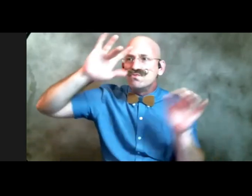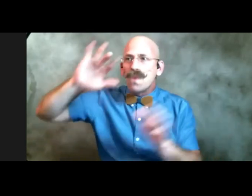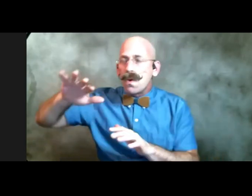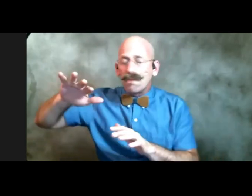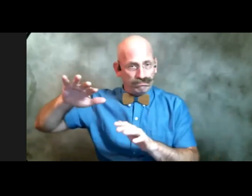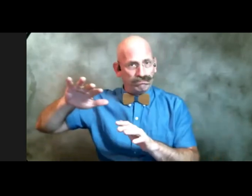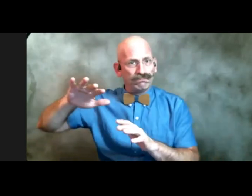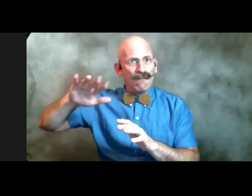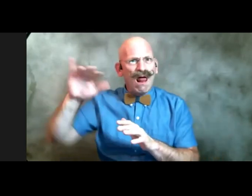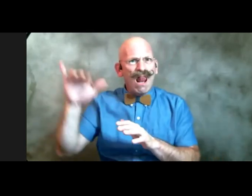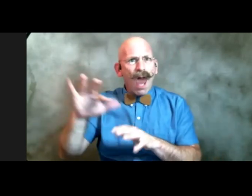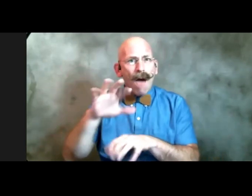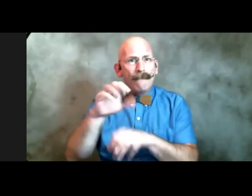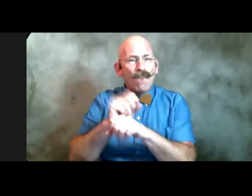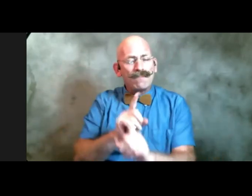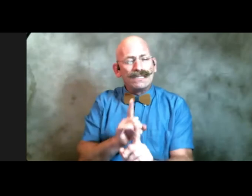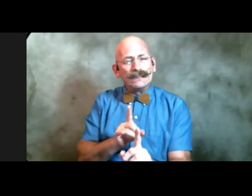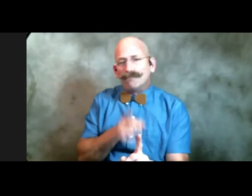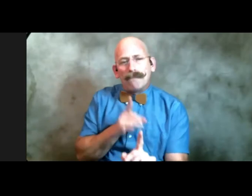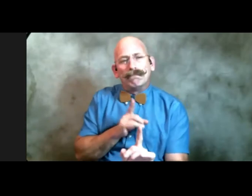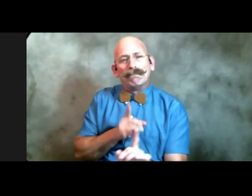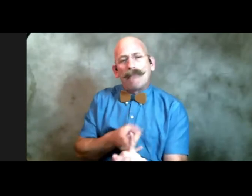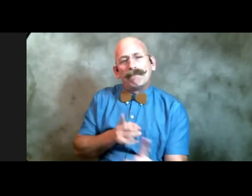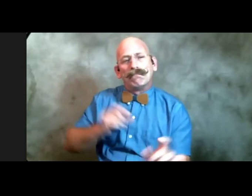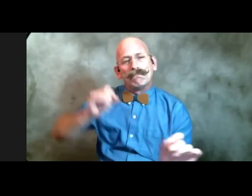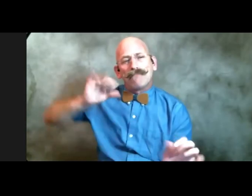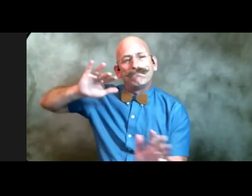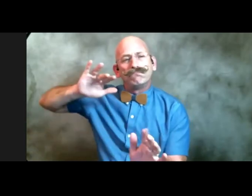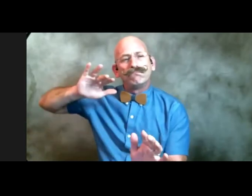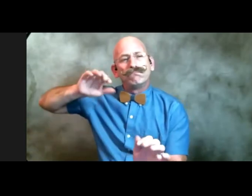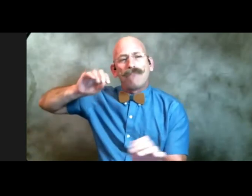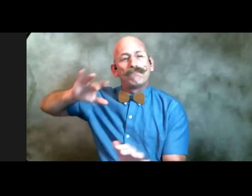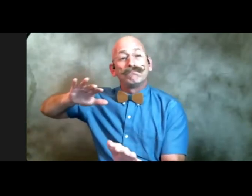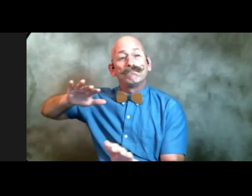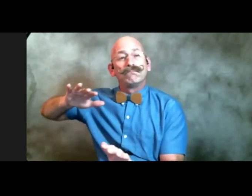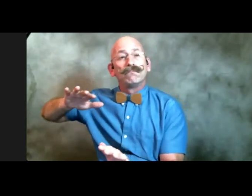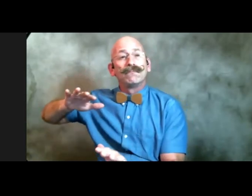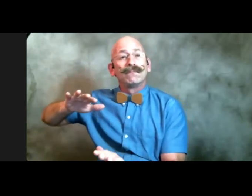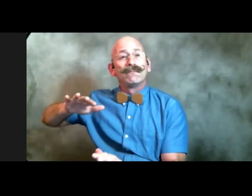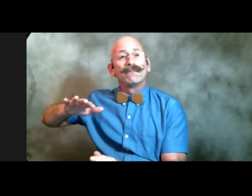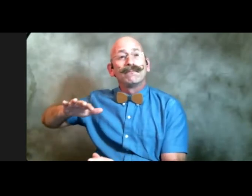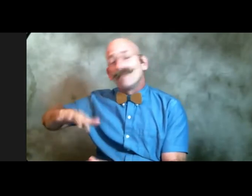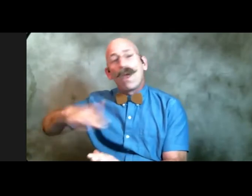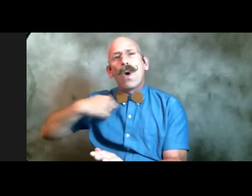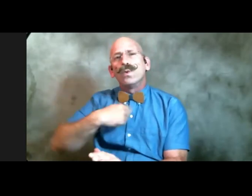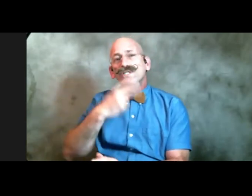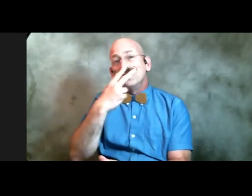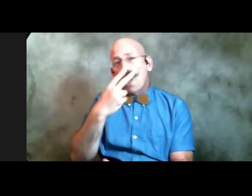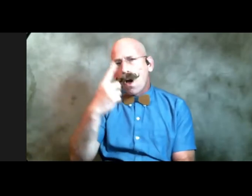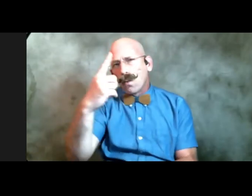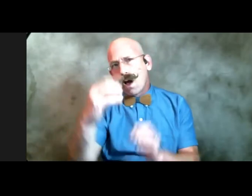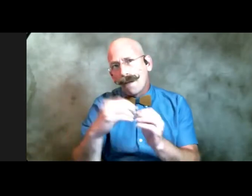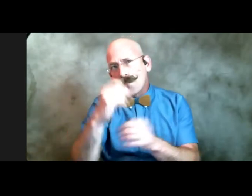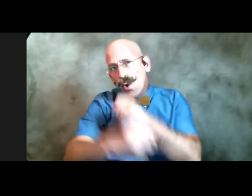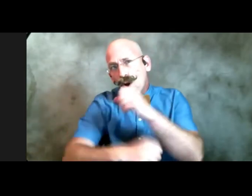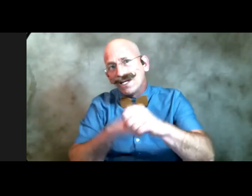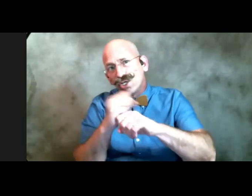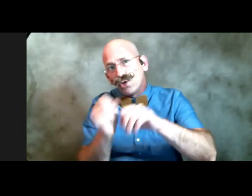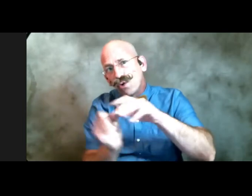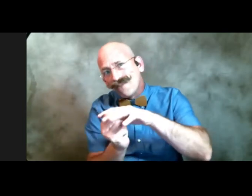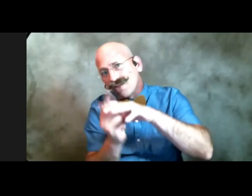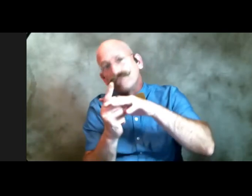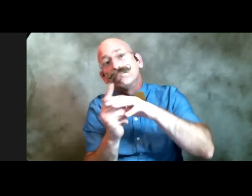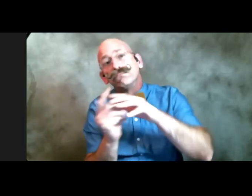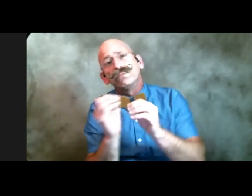if nothing else we saw one more year of crocuses poke their heads